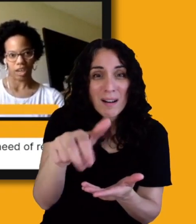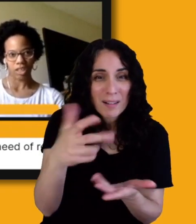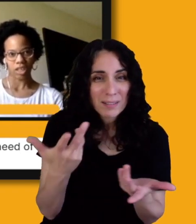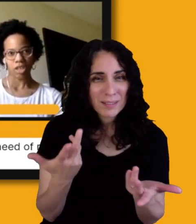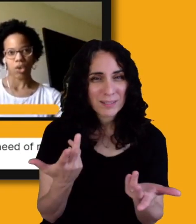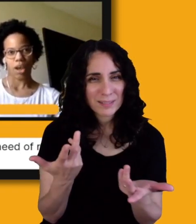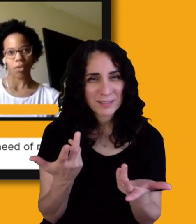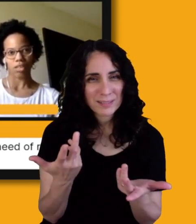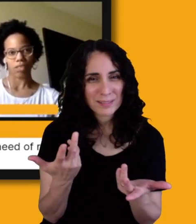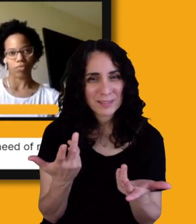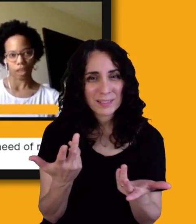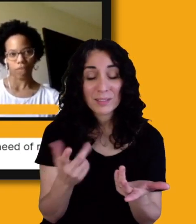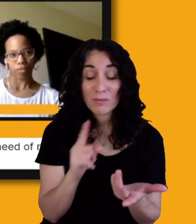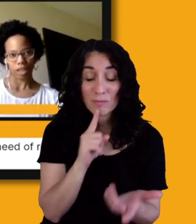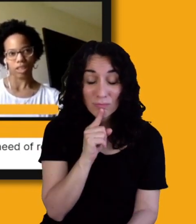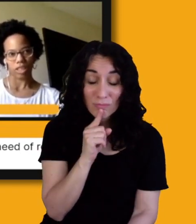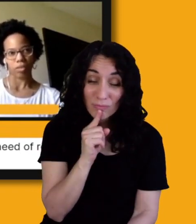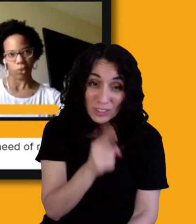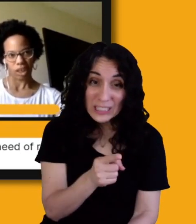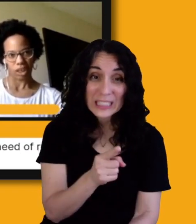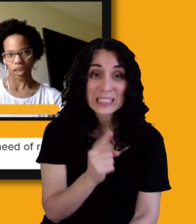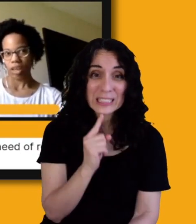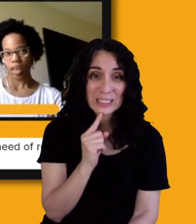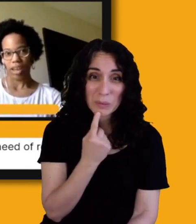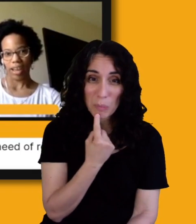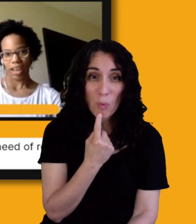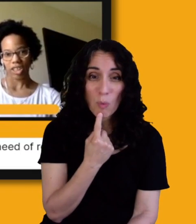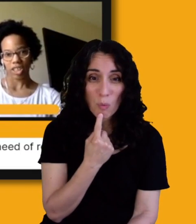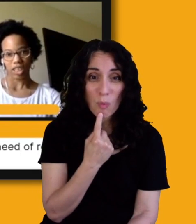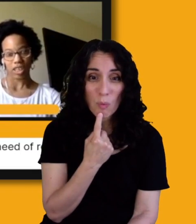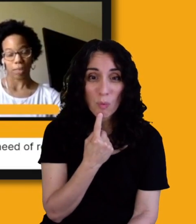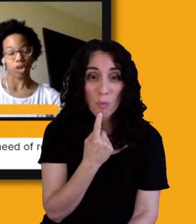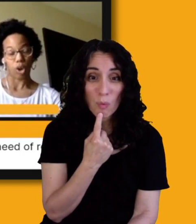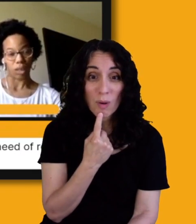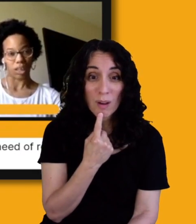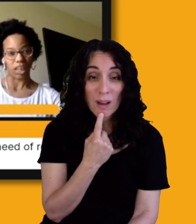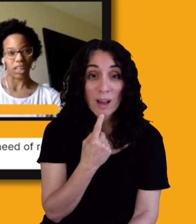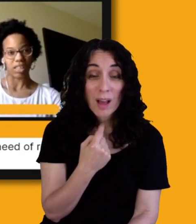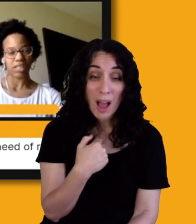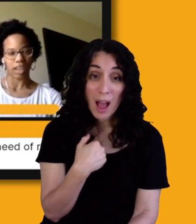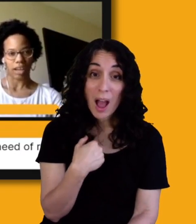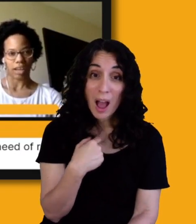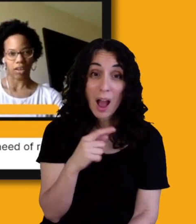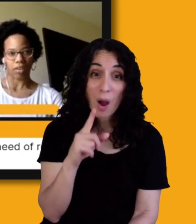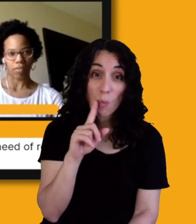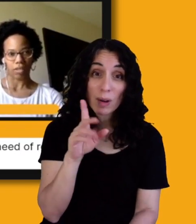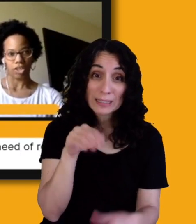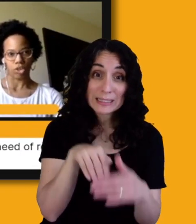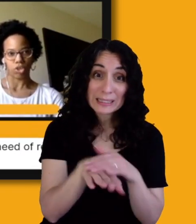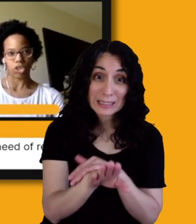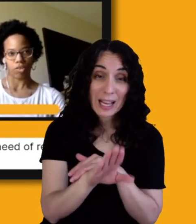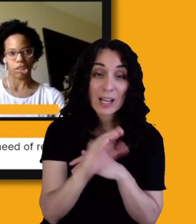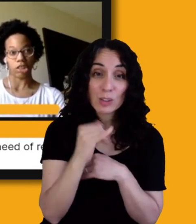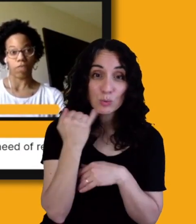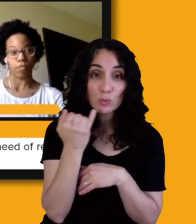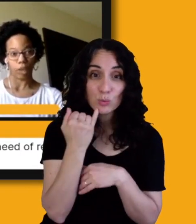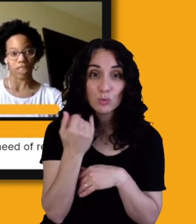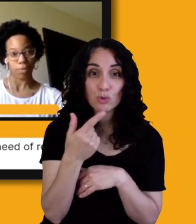I was really, really disappointed. And I actually ended up going inside of the juice generation and voicing my